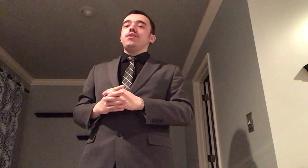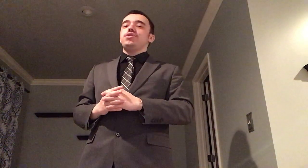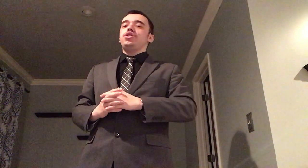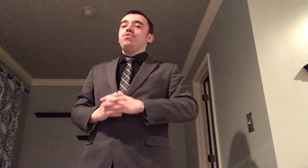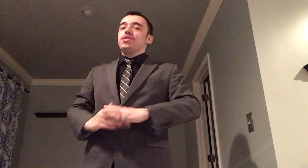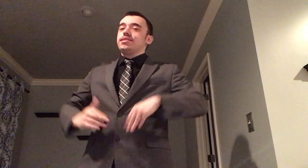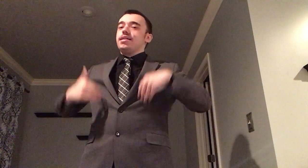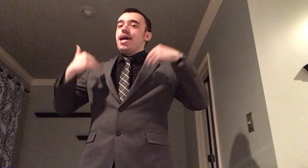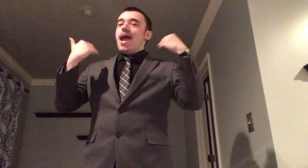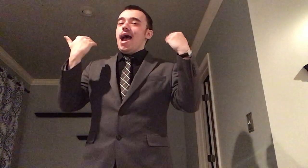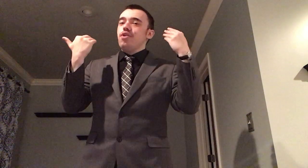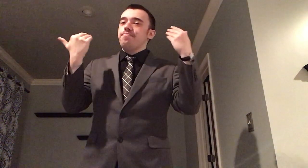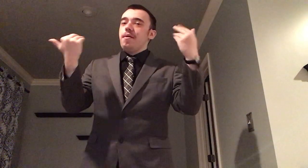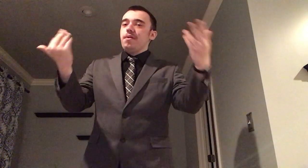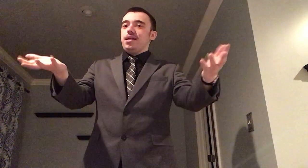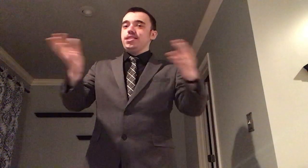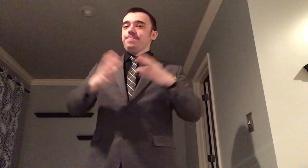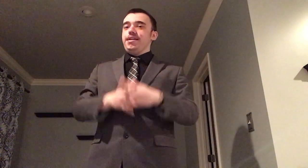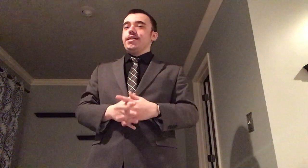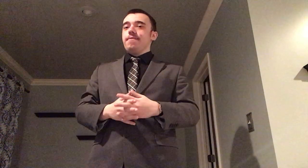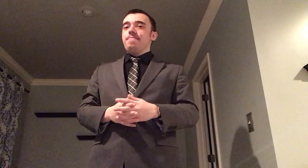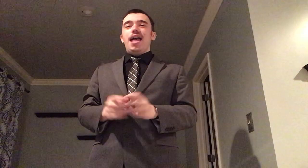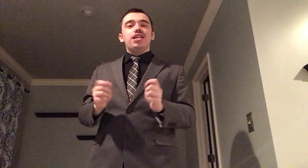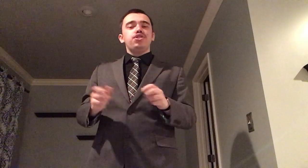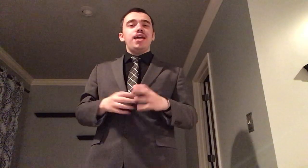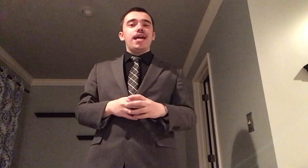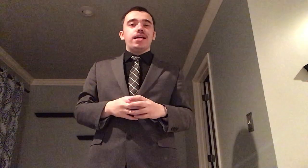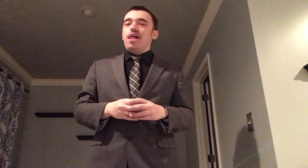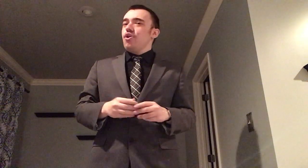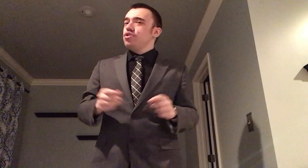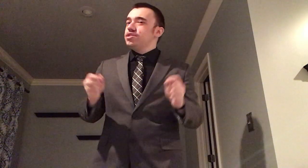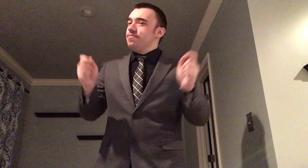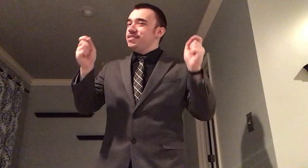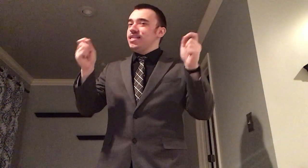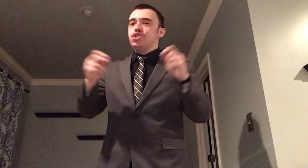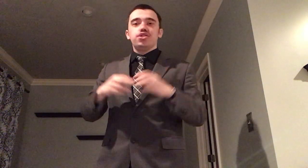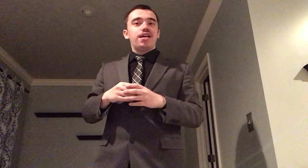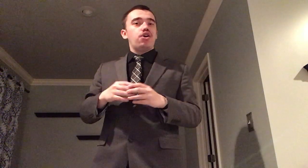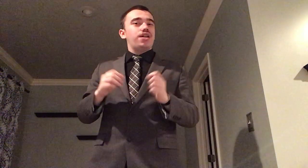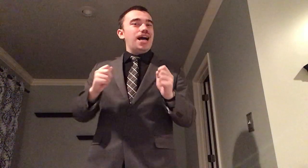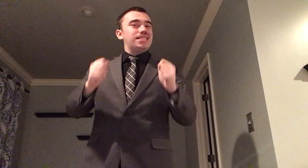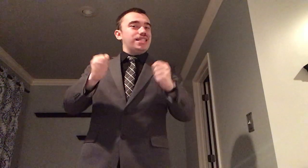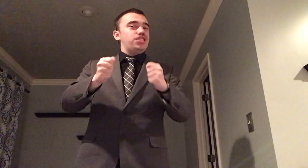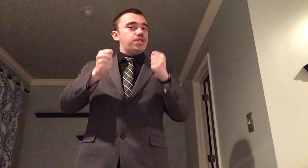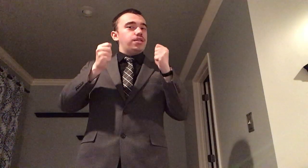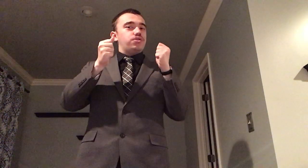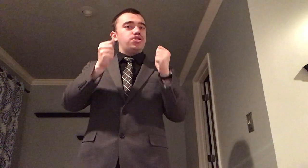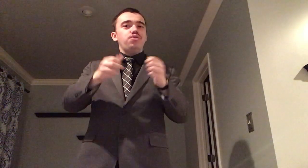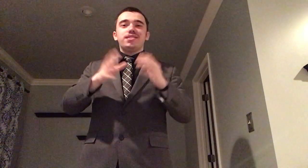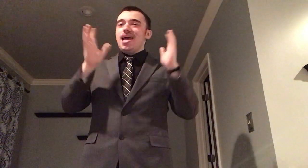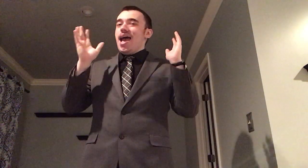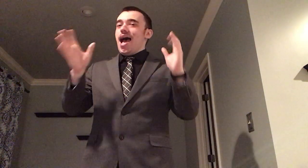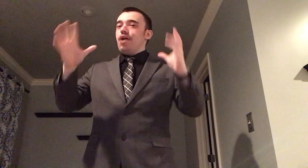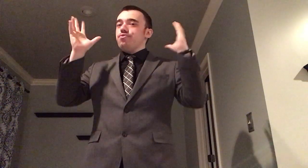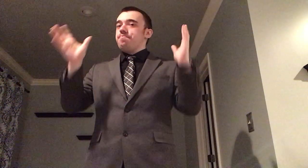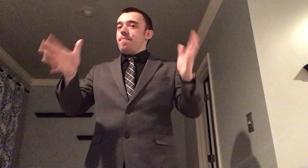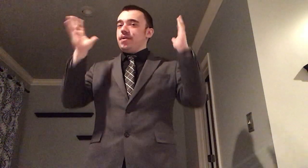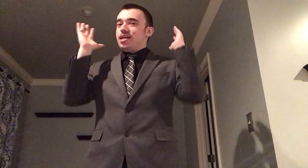their students how to publicly speak and today there are some teachers that are not teaching their students how to publicly